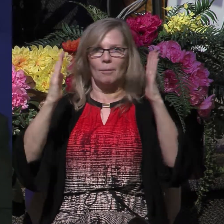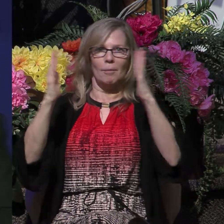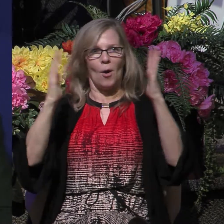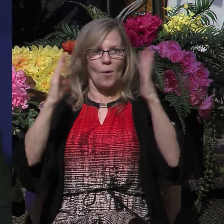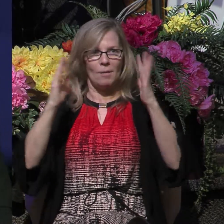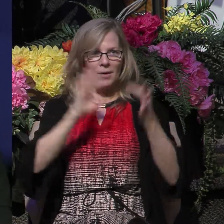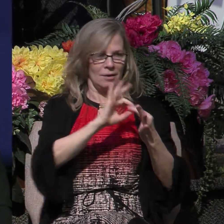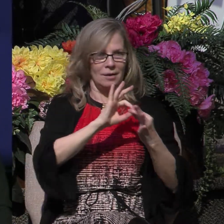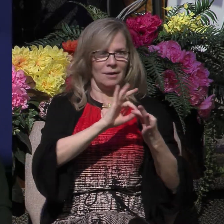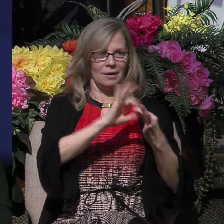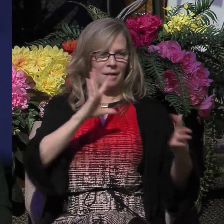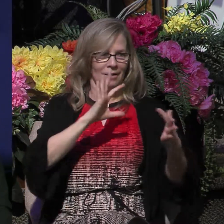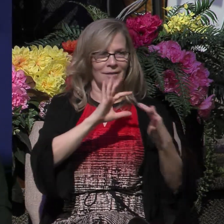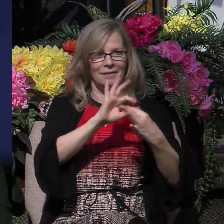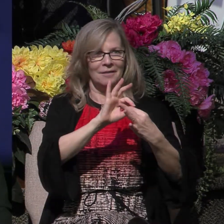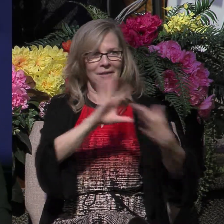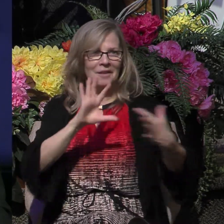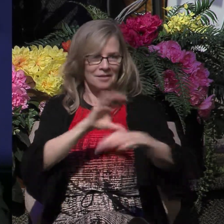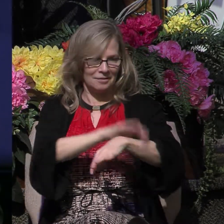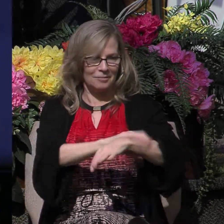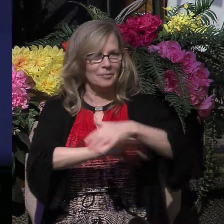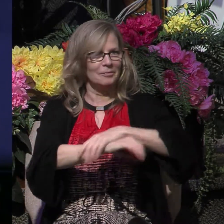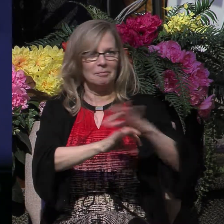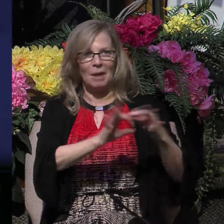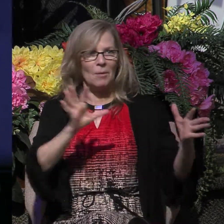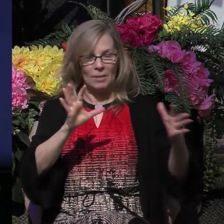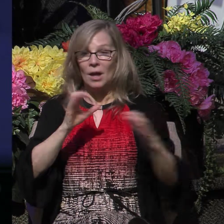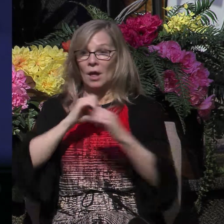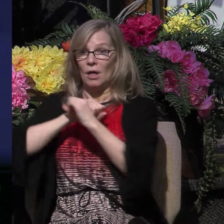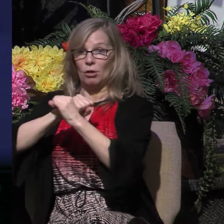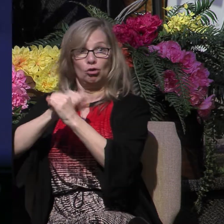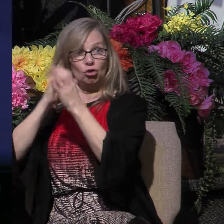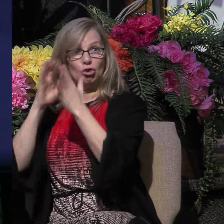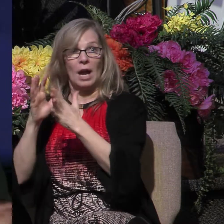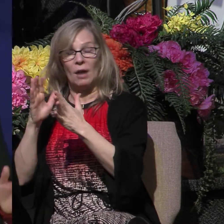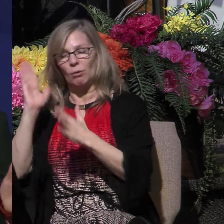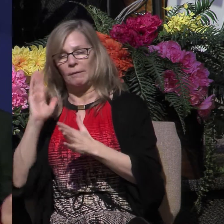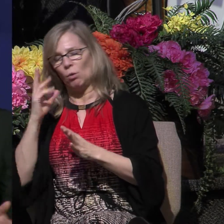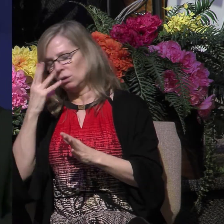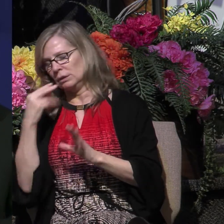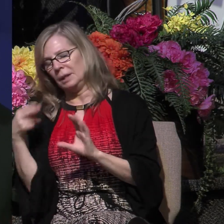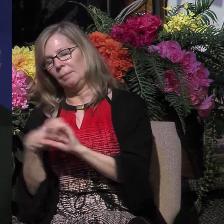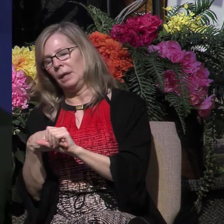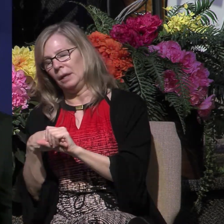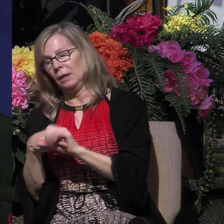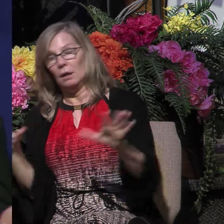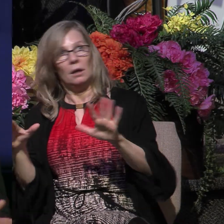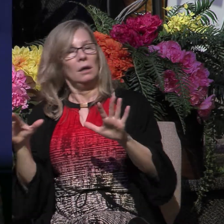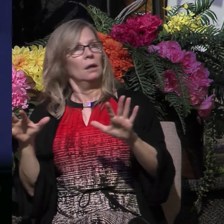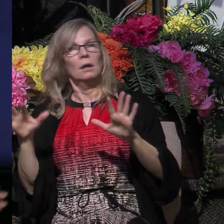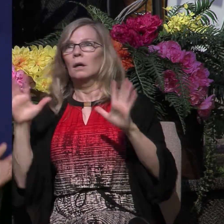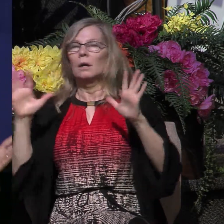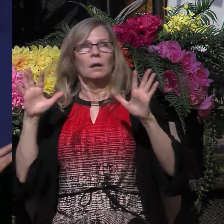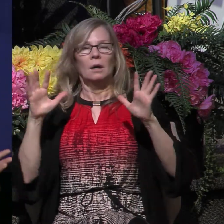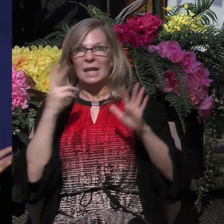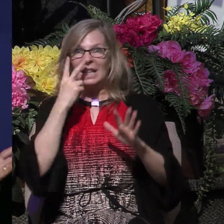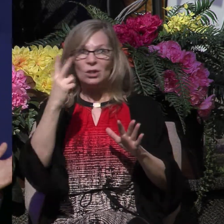And when the keeper of the jail, who had been asleep, when he woke up, and he saw that the doors of the jail were open, his first thought was to